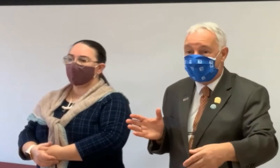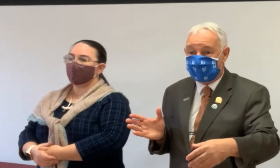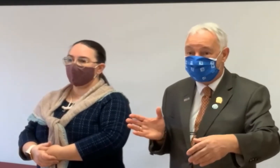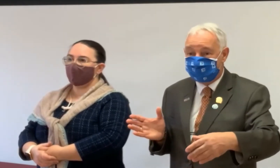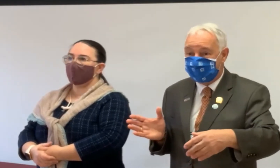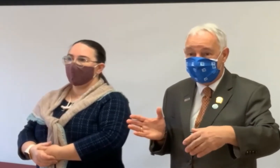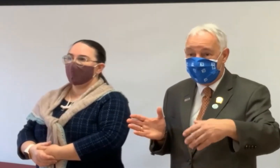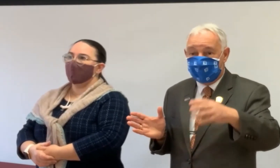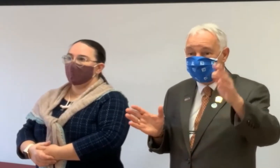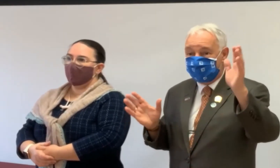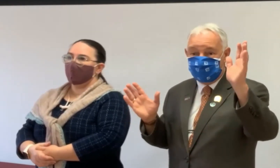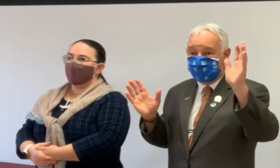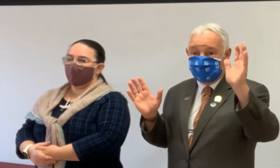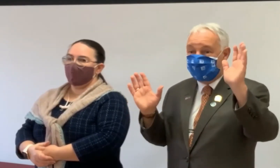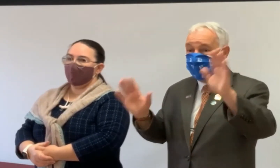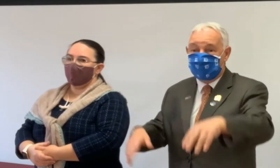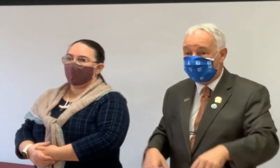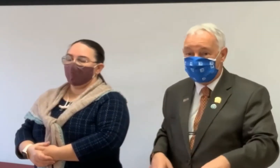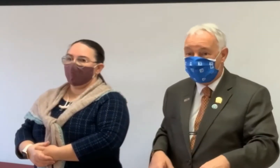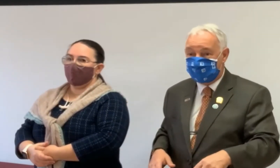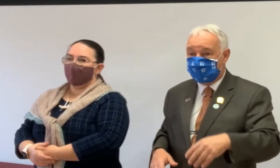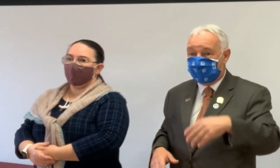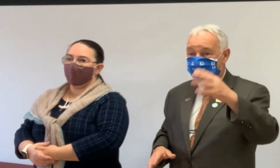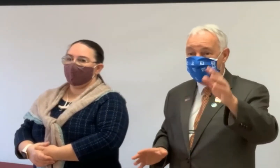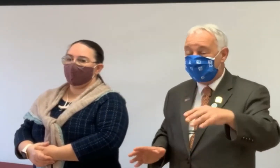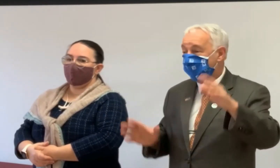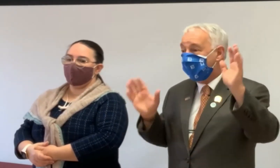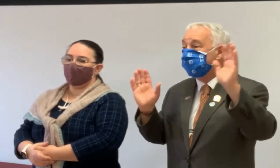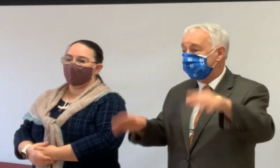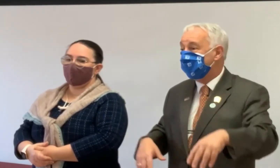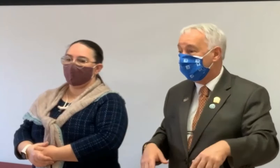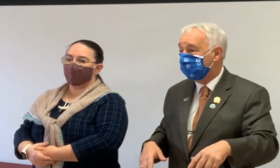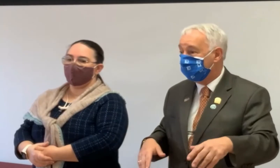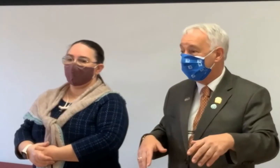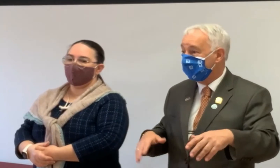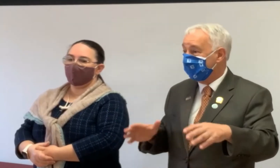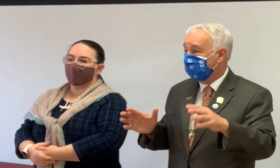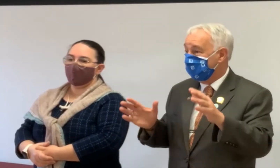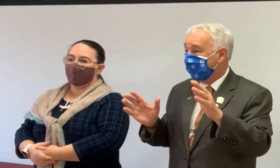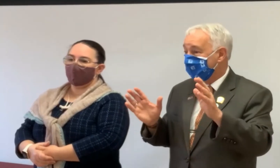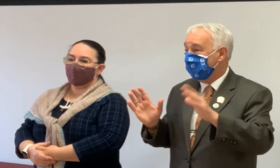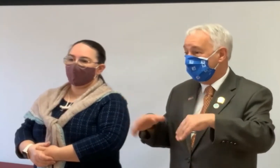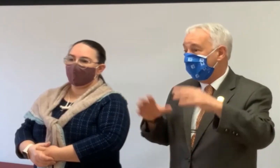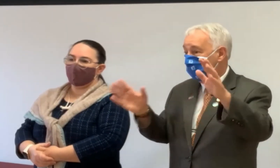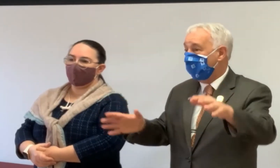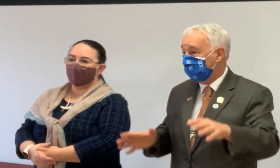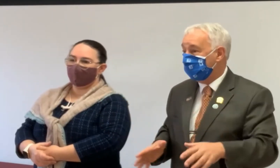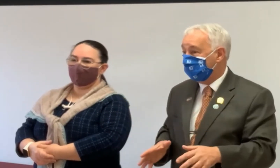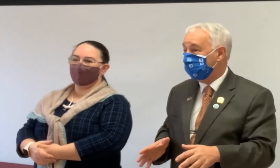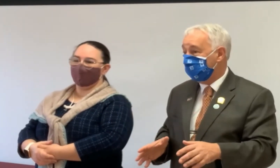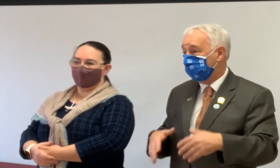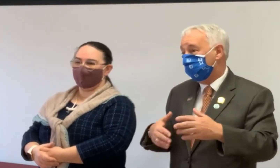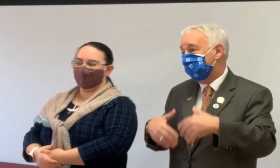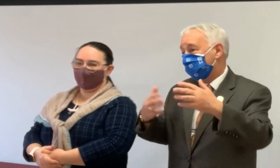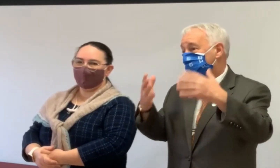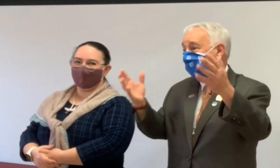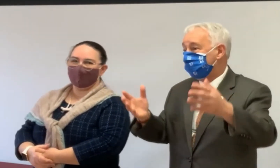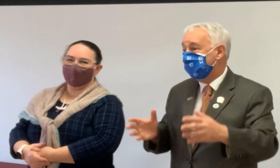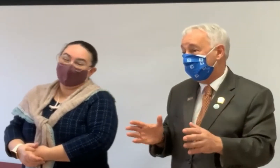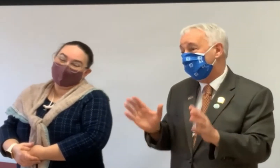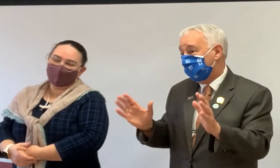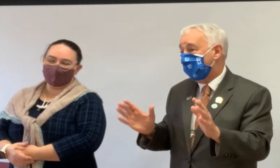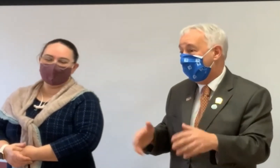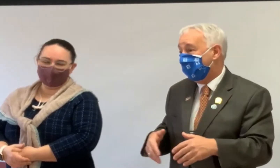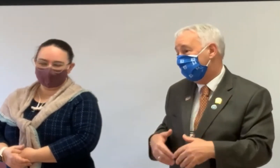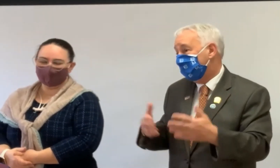giving you the money. And you don't ever have to worry about it. You can outlive, you can take advantage of the system and just